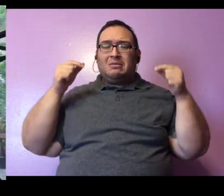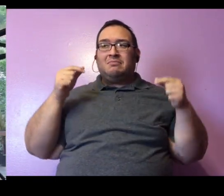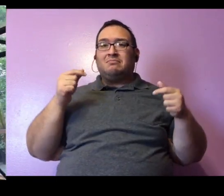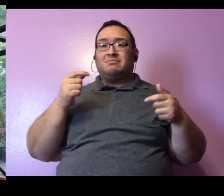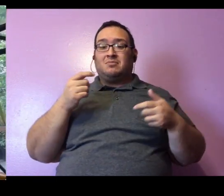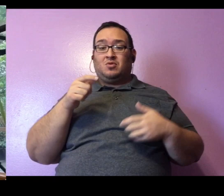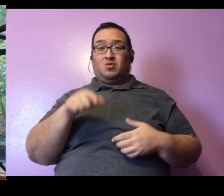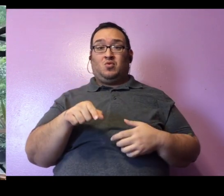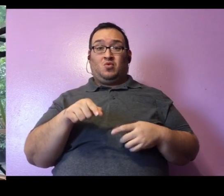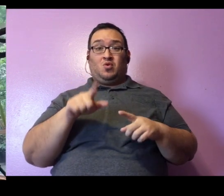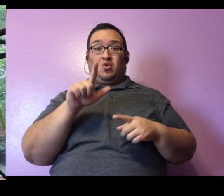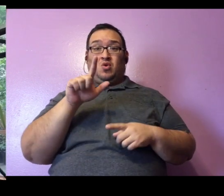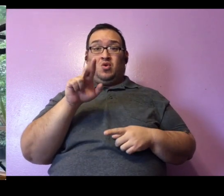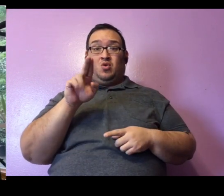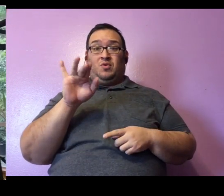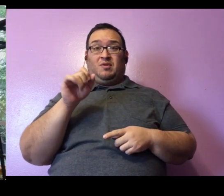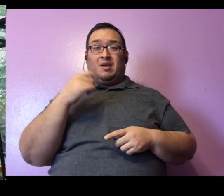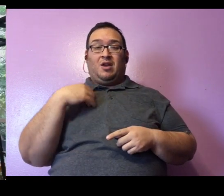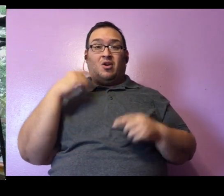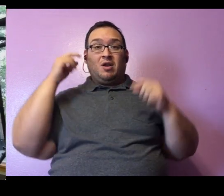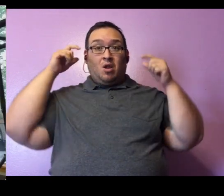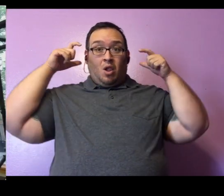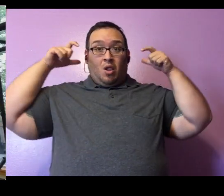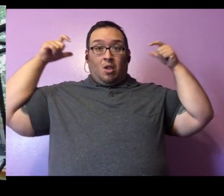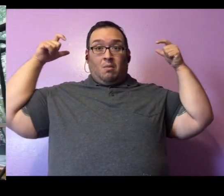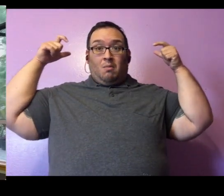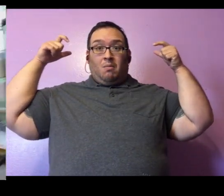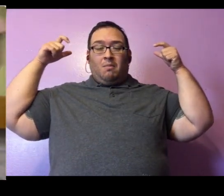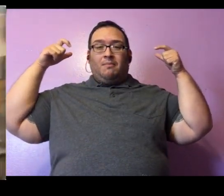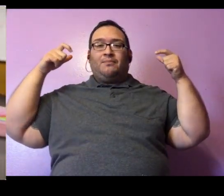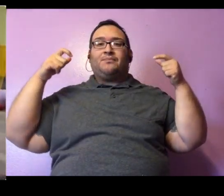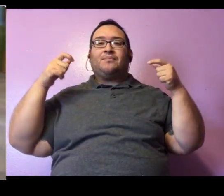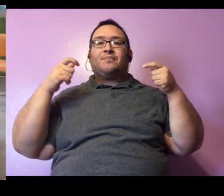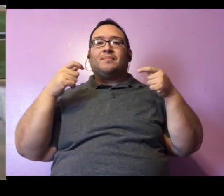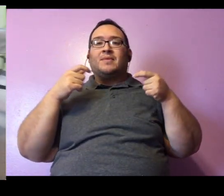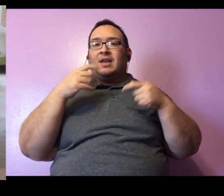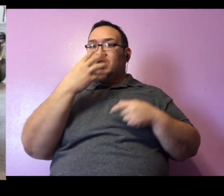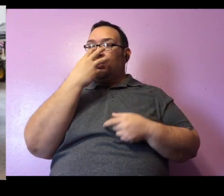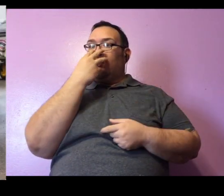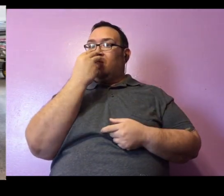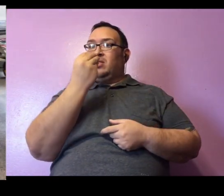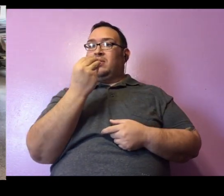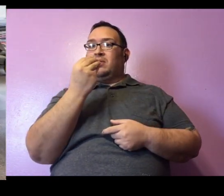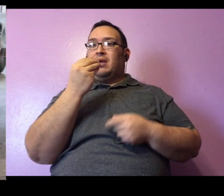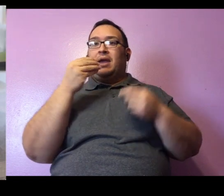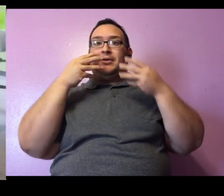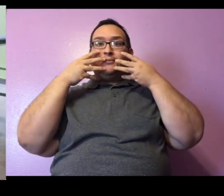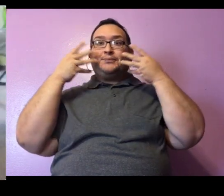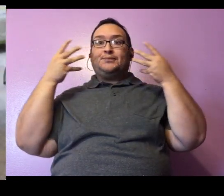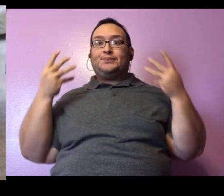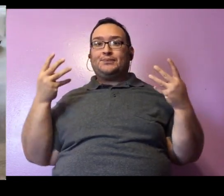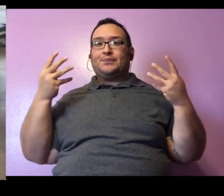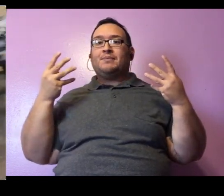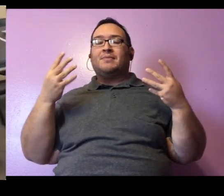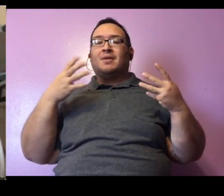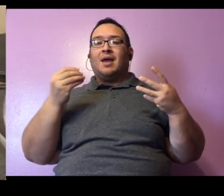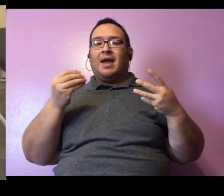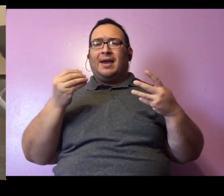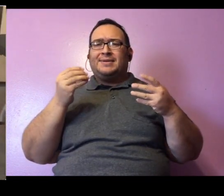Now Lucille has pretty big ears and she's got a nice long pointy nose with all those whiskers. And she also has teeny